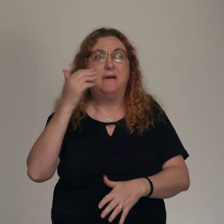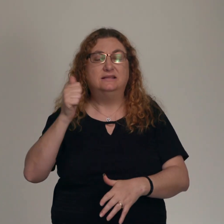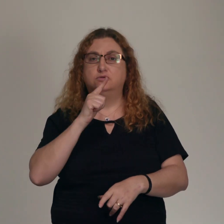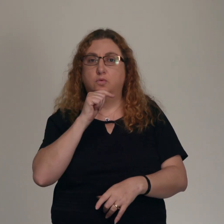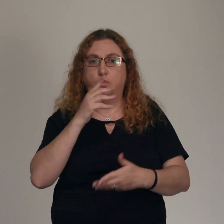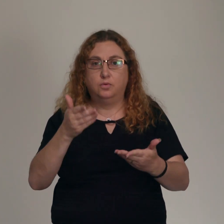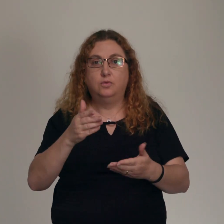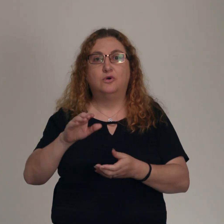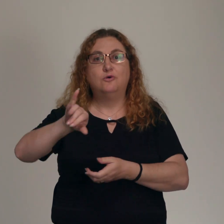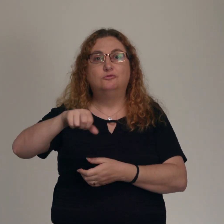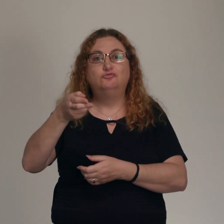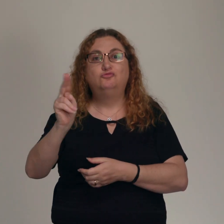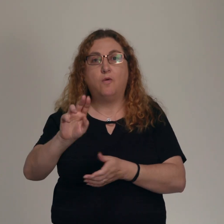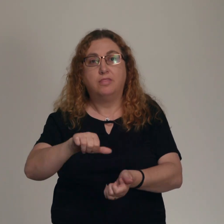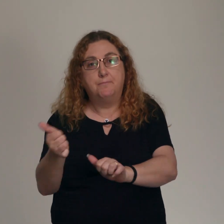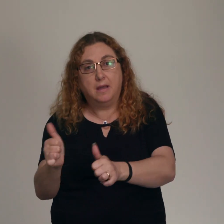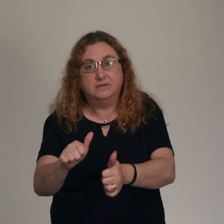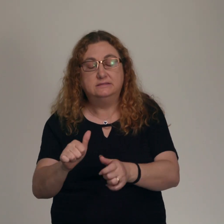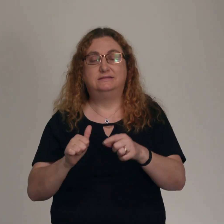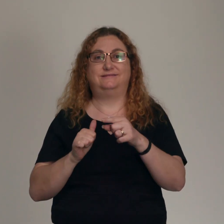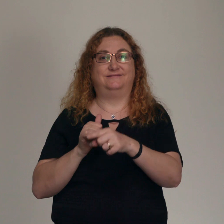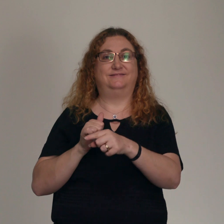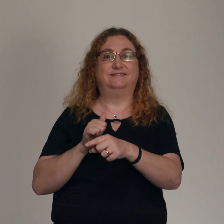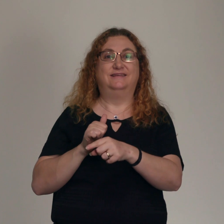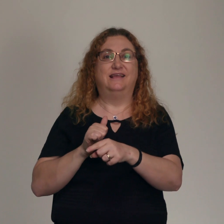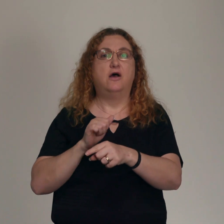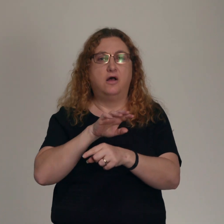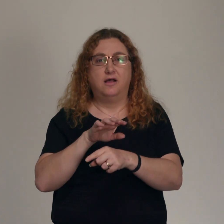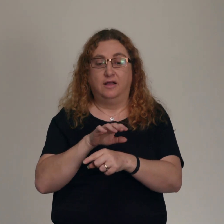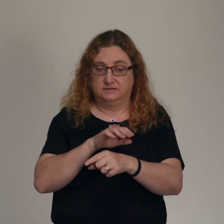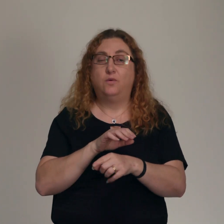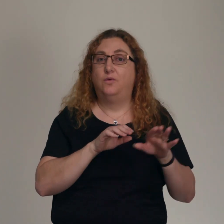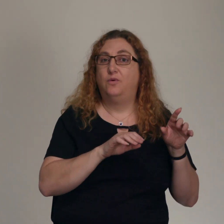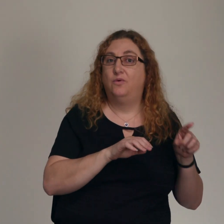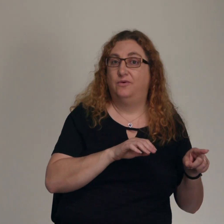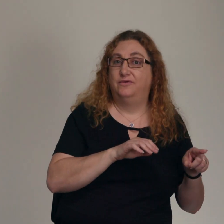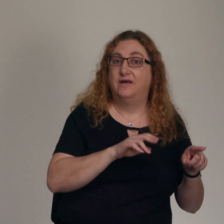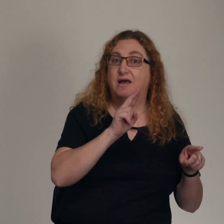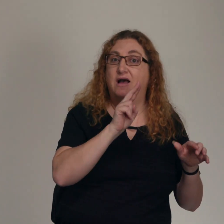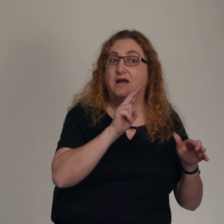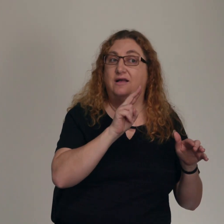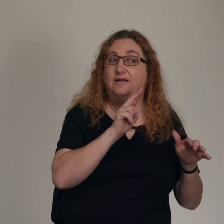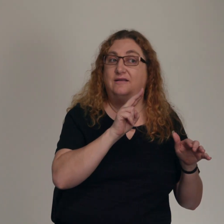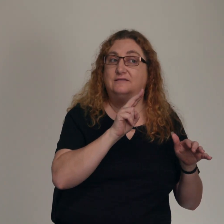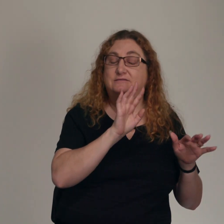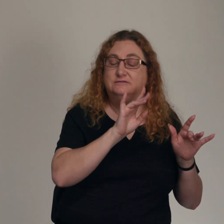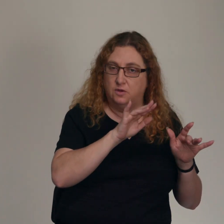one who they were going to hear from next. And that 400-year gap between when God spoke to his people last and when he's going to speak to